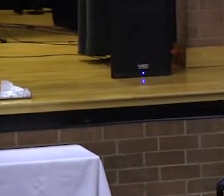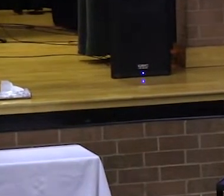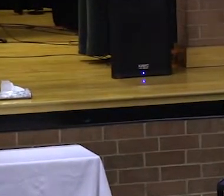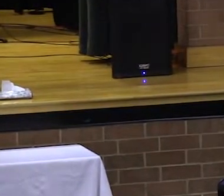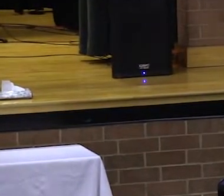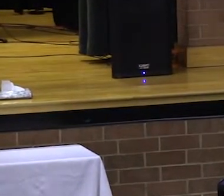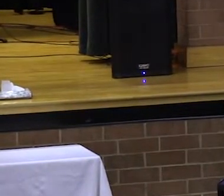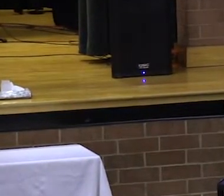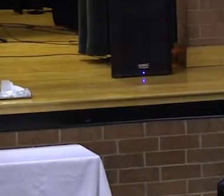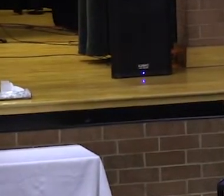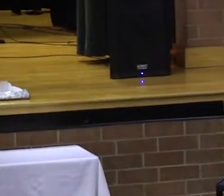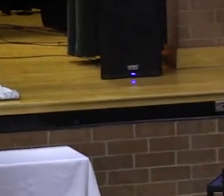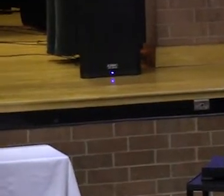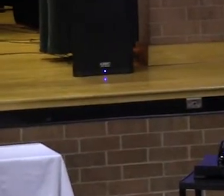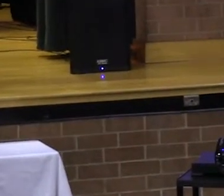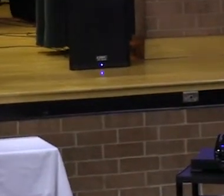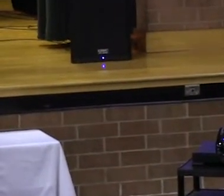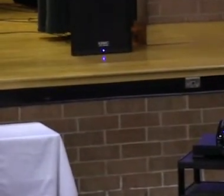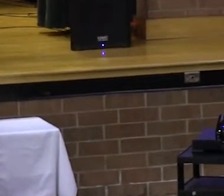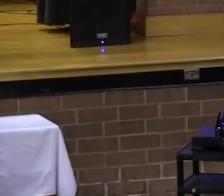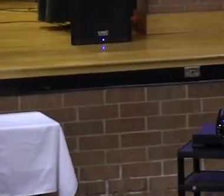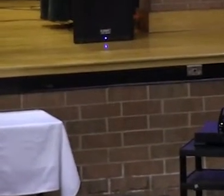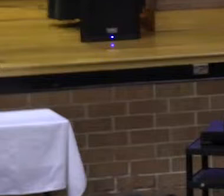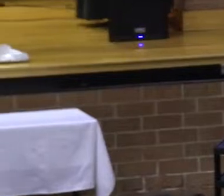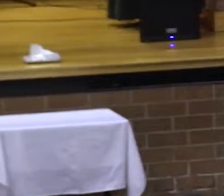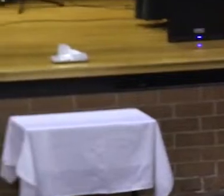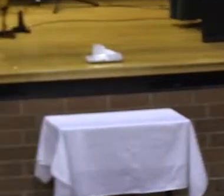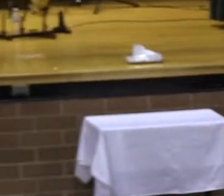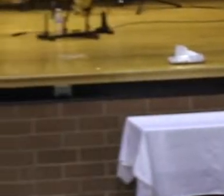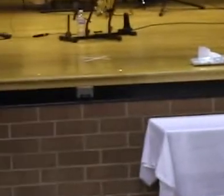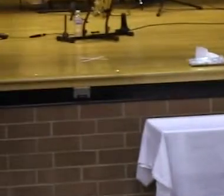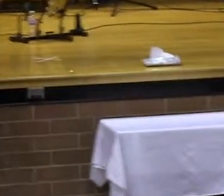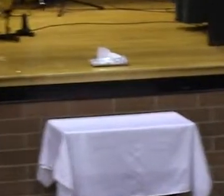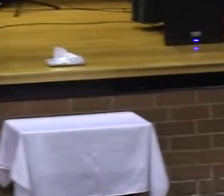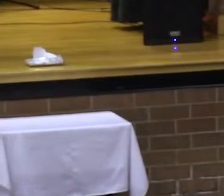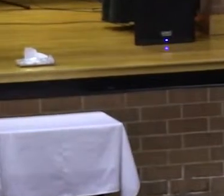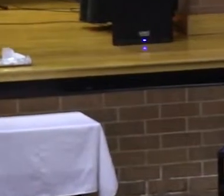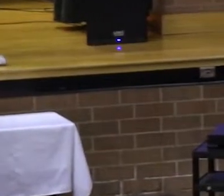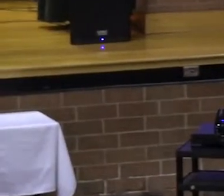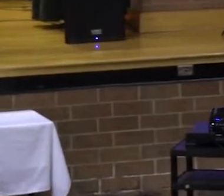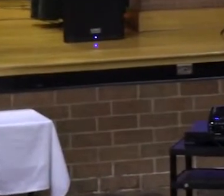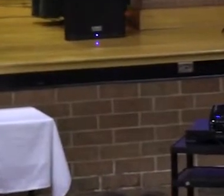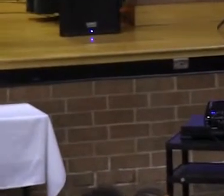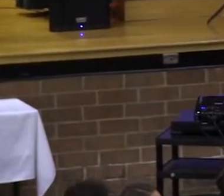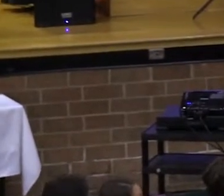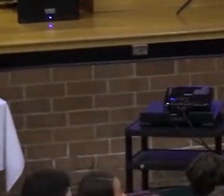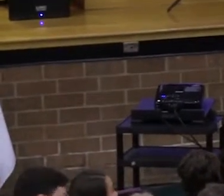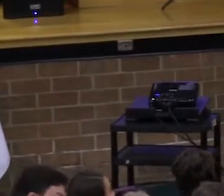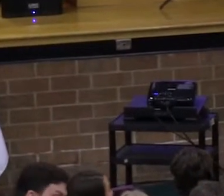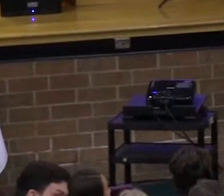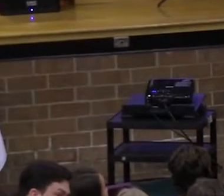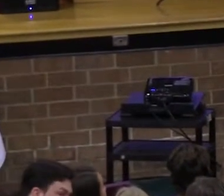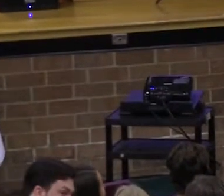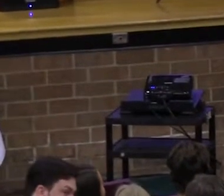God-inspired, generous giver. Hallelujah. I want you to... Oh, it's so good to see you. Hallelujah. You were in the hospital. were